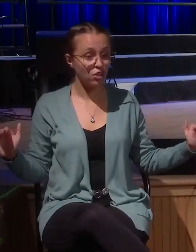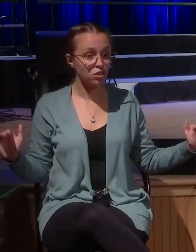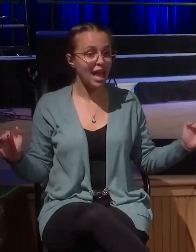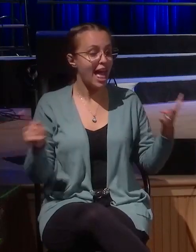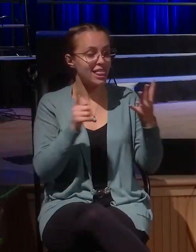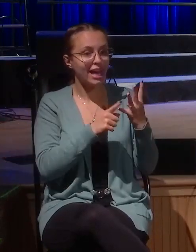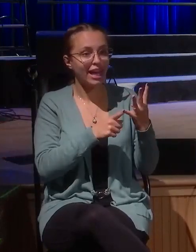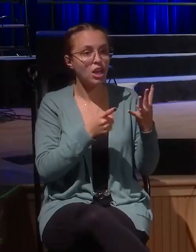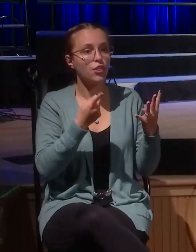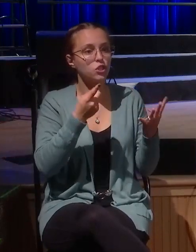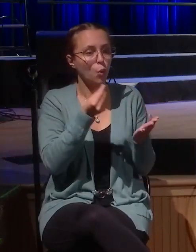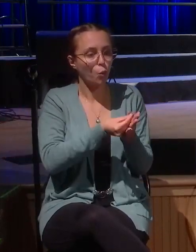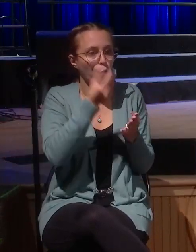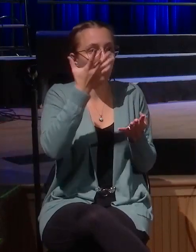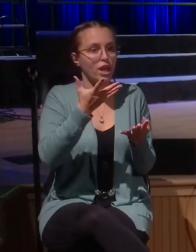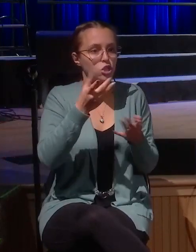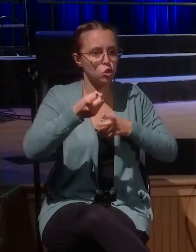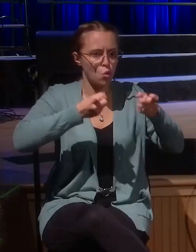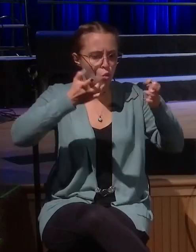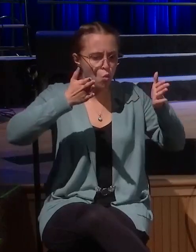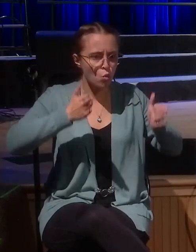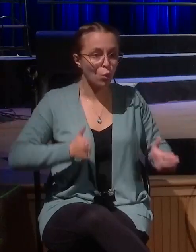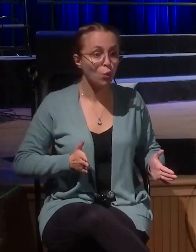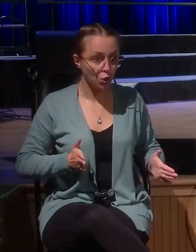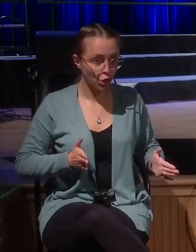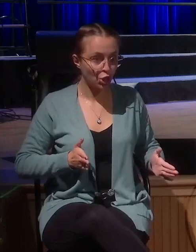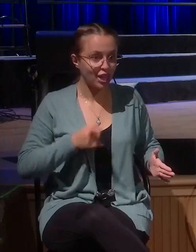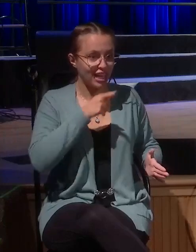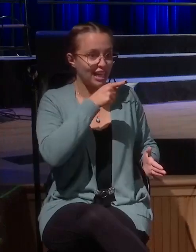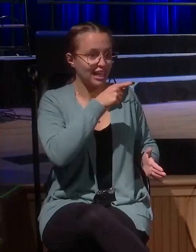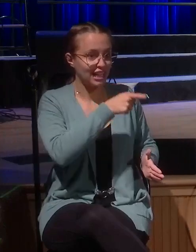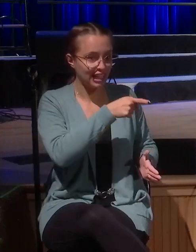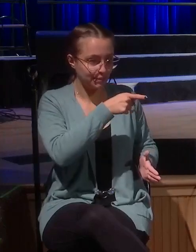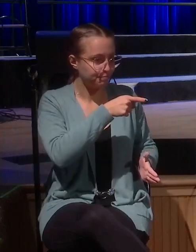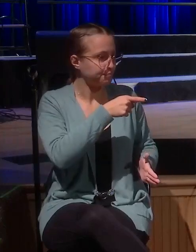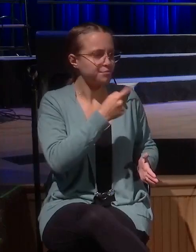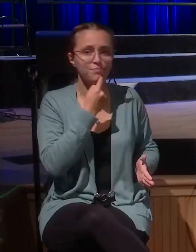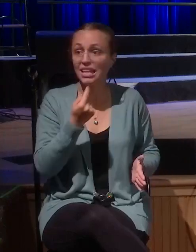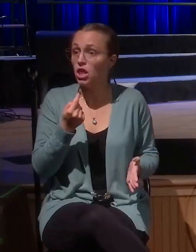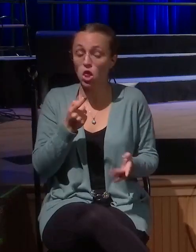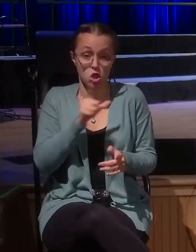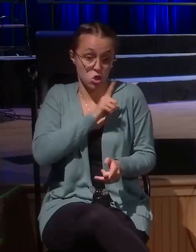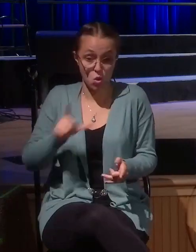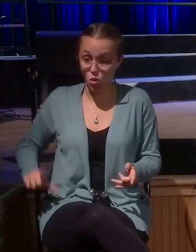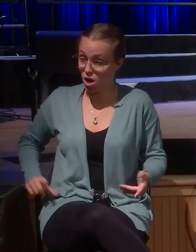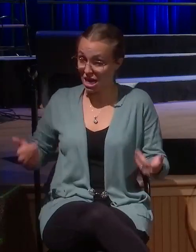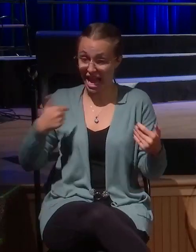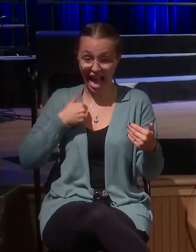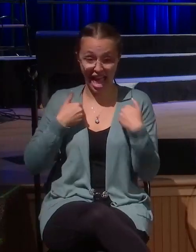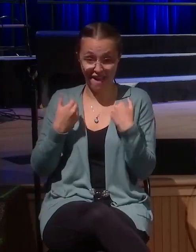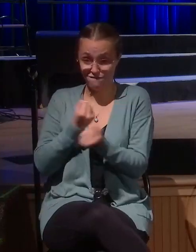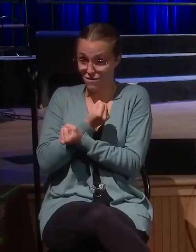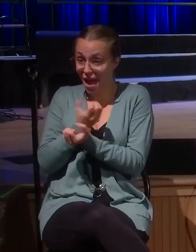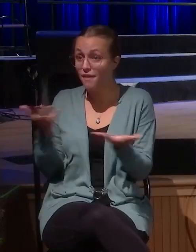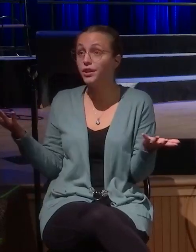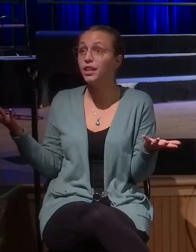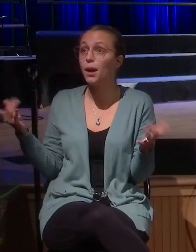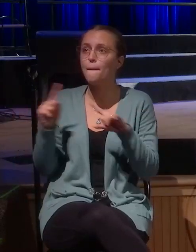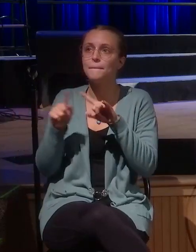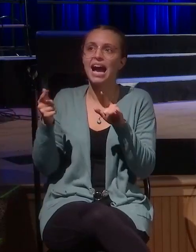what must I do to attain eternal life? And he says, you've done all these things, yes, but there's one more thing you have to do. Sell everything you